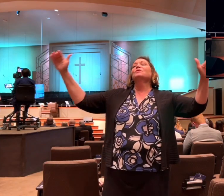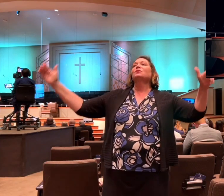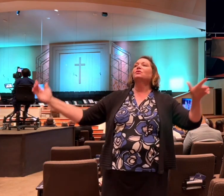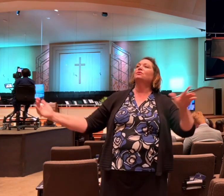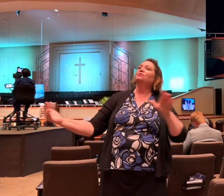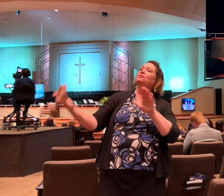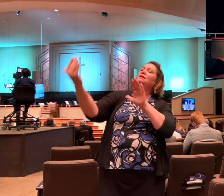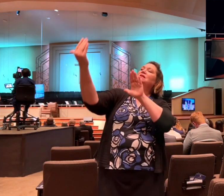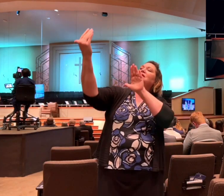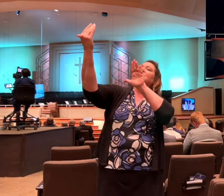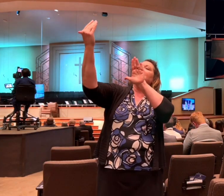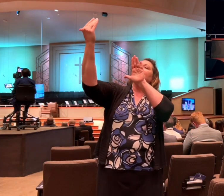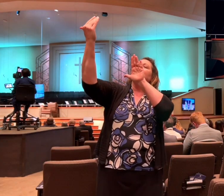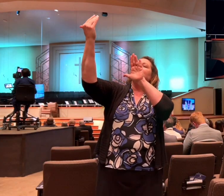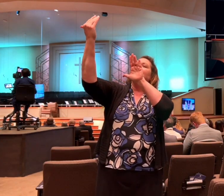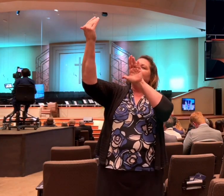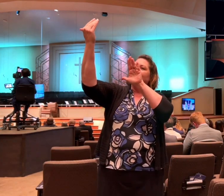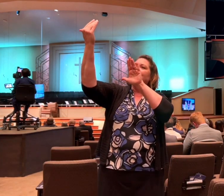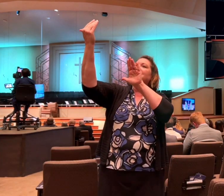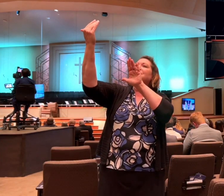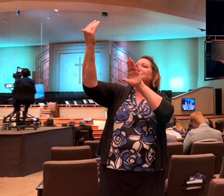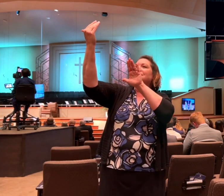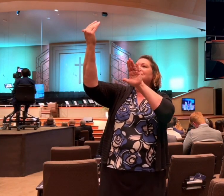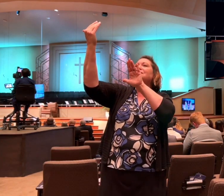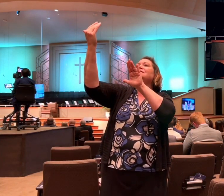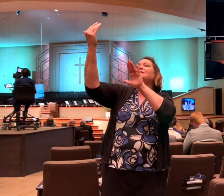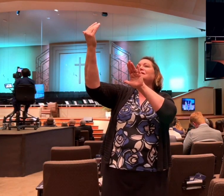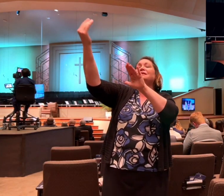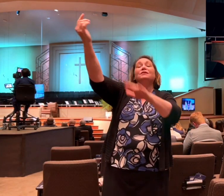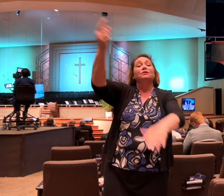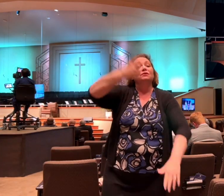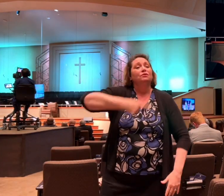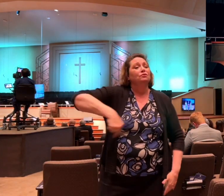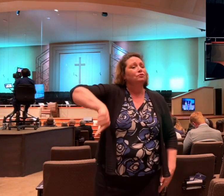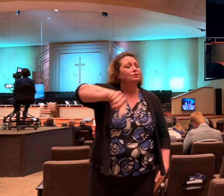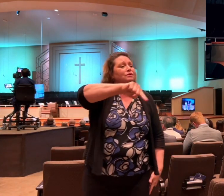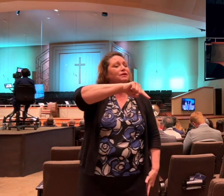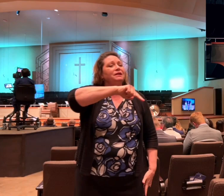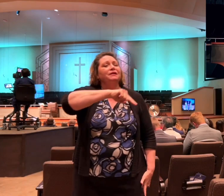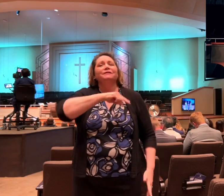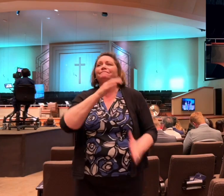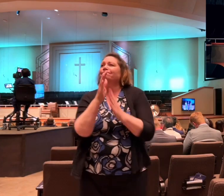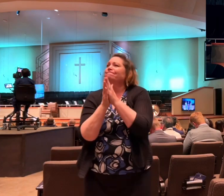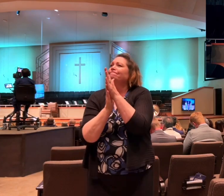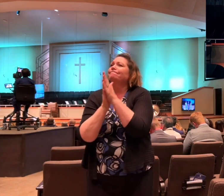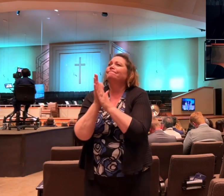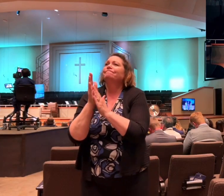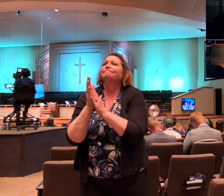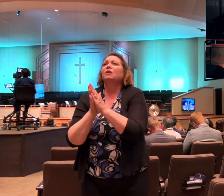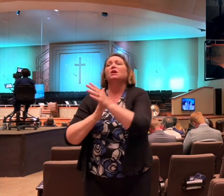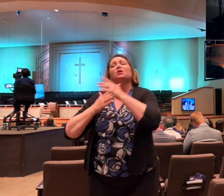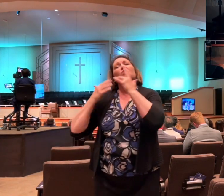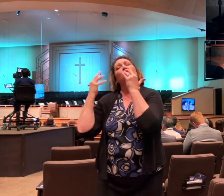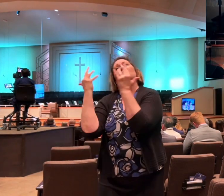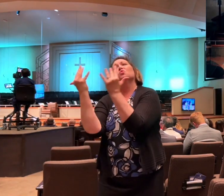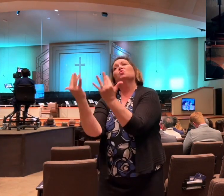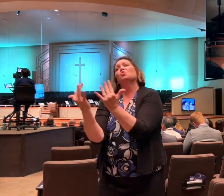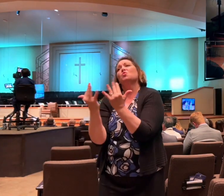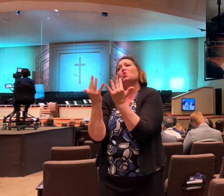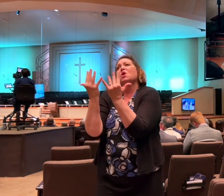your feet. So we wait for that one